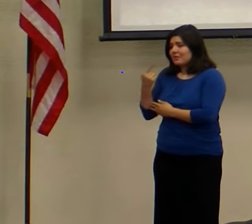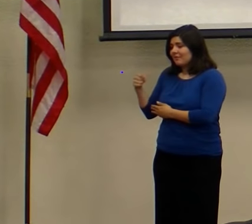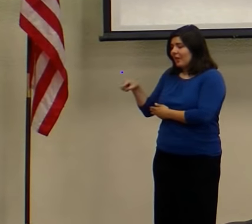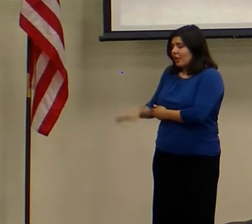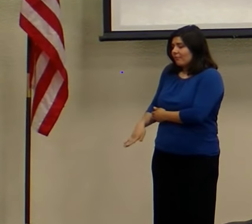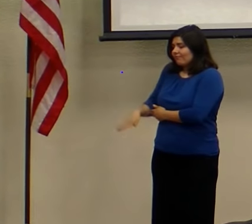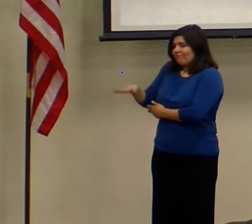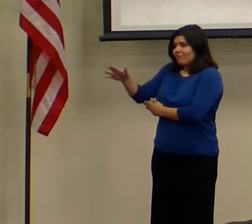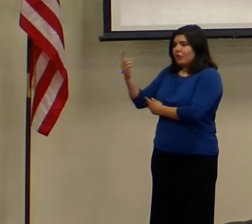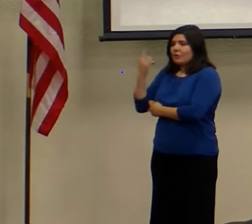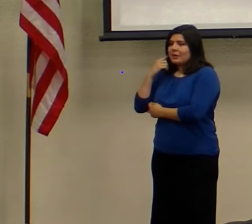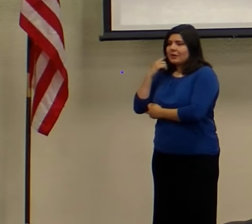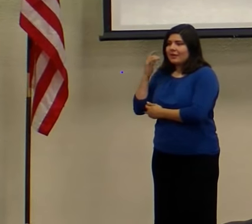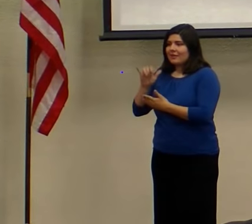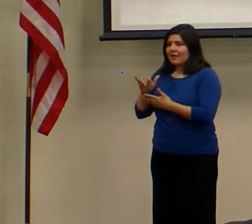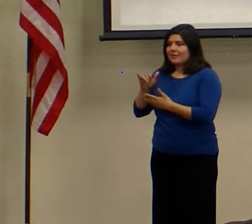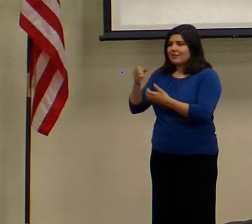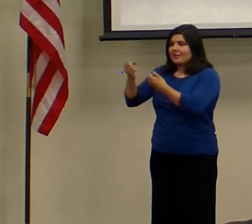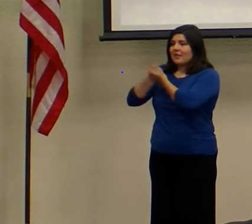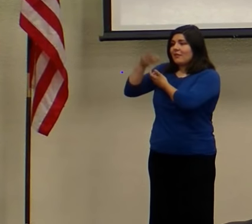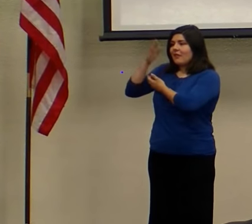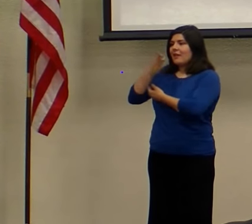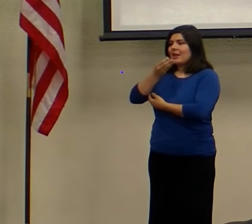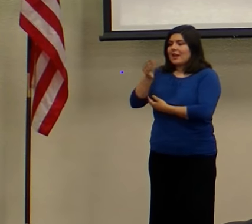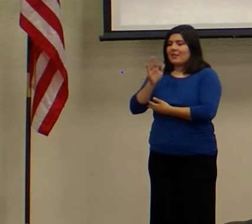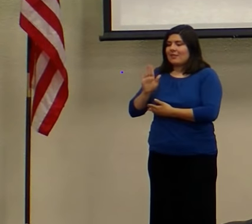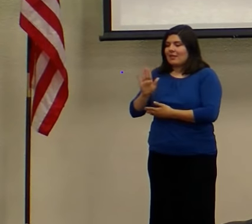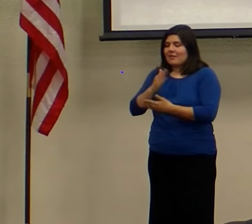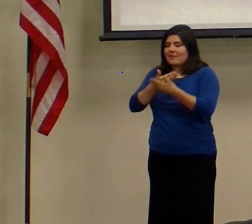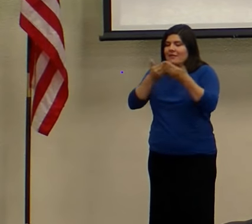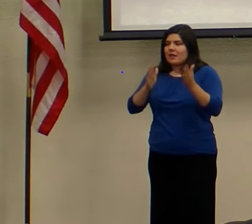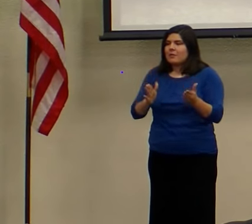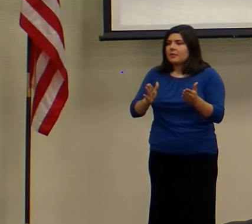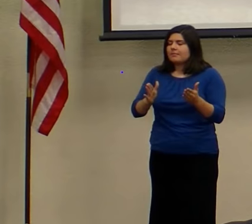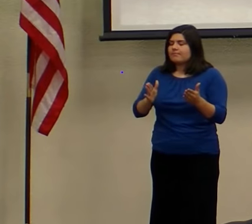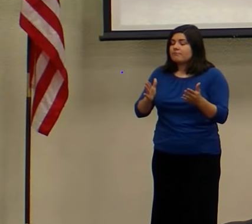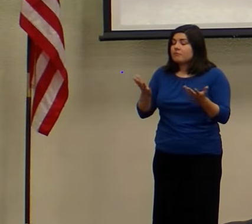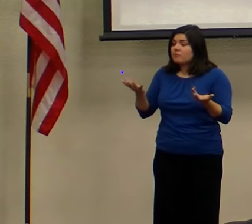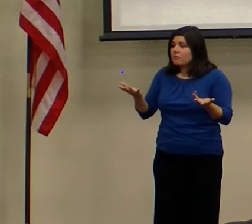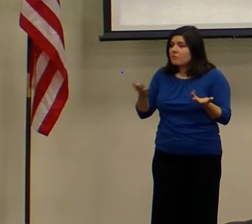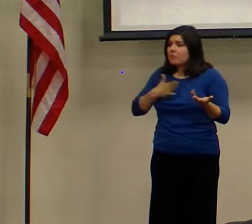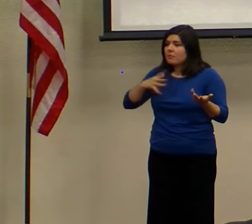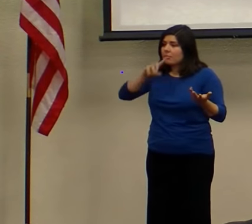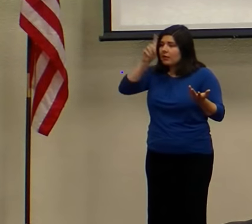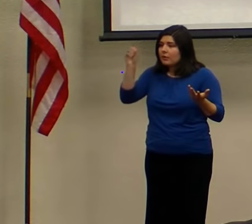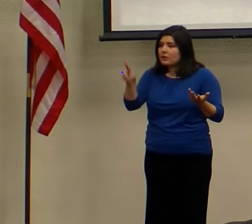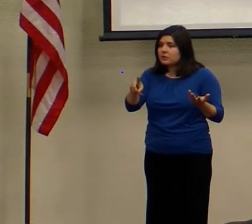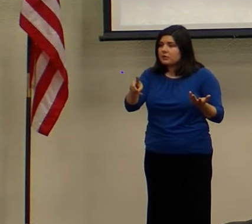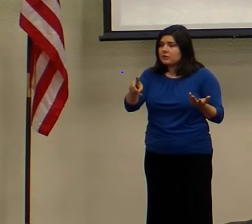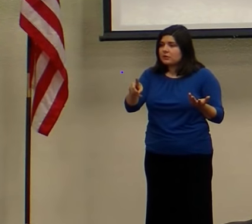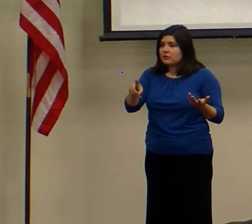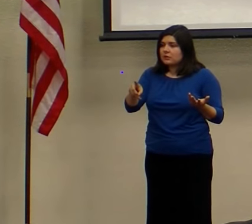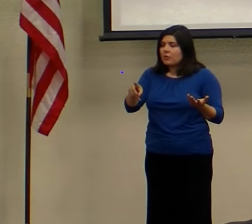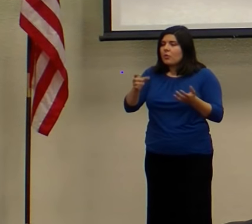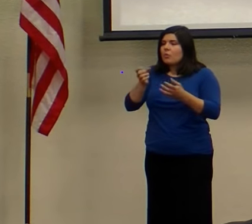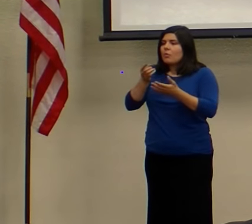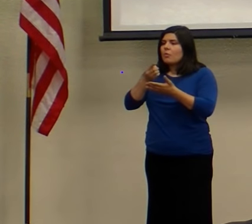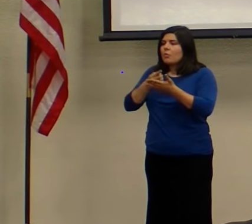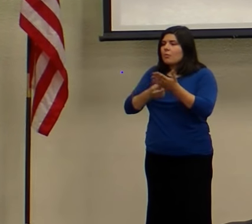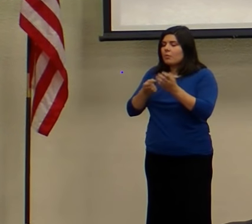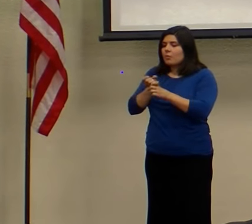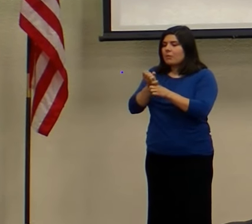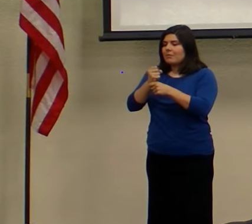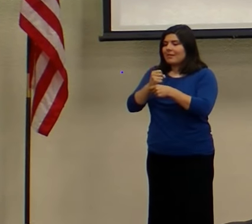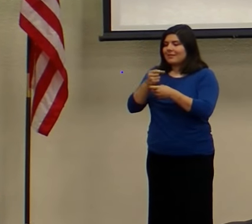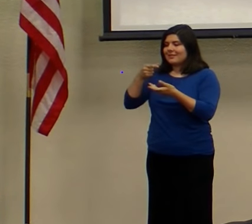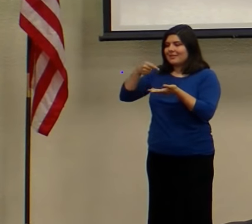the Lord thy God and to love thy neighbor. Then my question for us today is, what makes this commandment